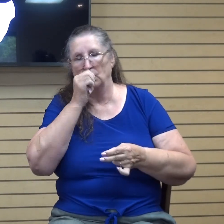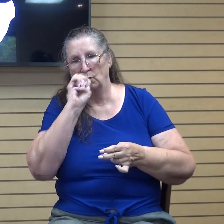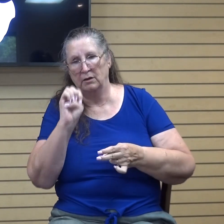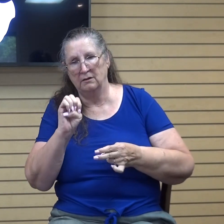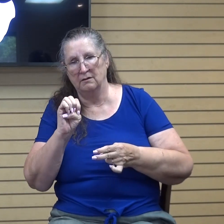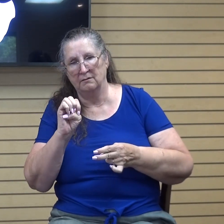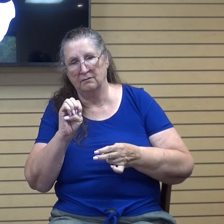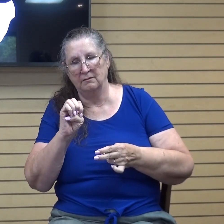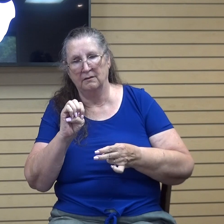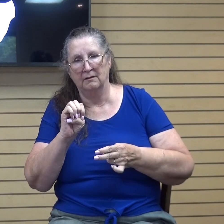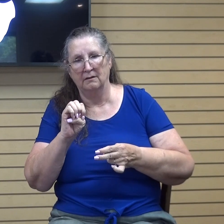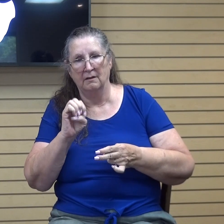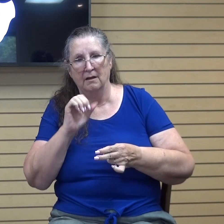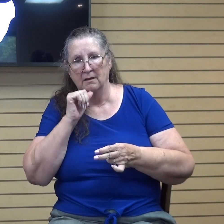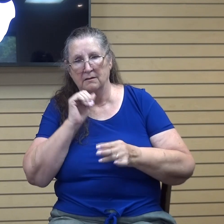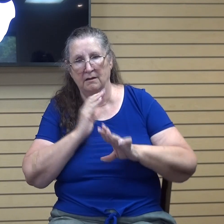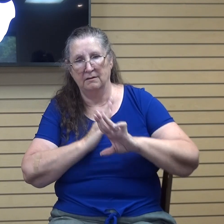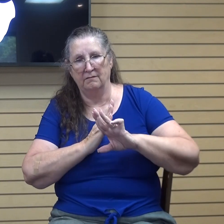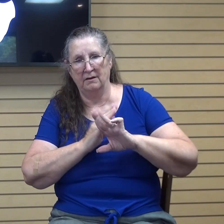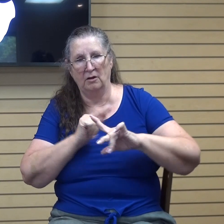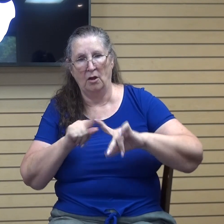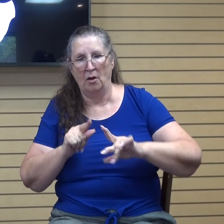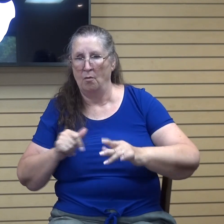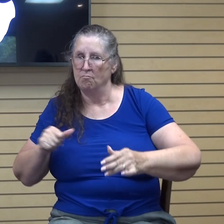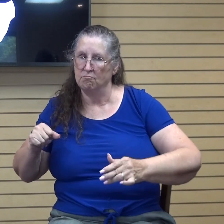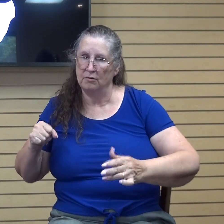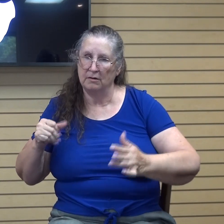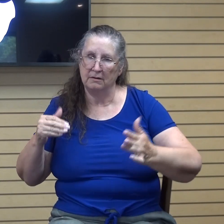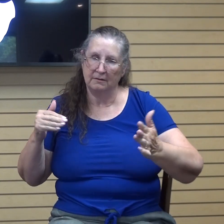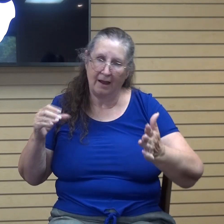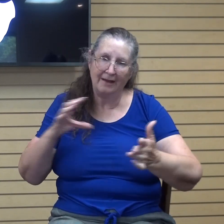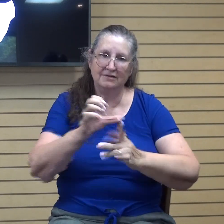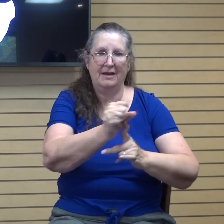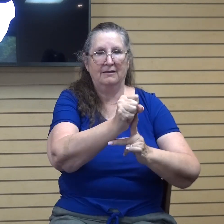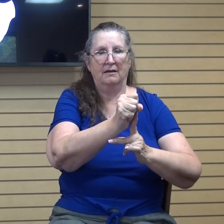defensive side, we go on the offensive side, cutting down the wickedness